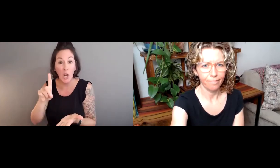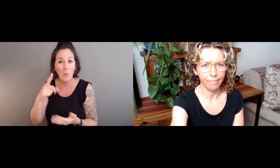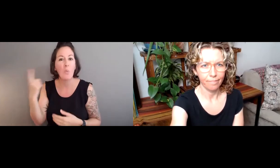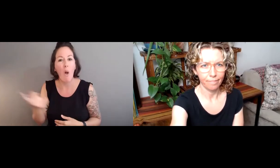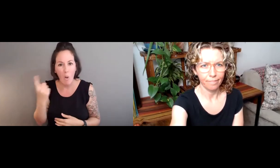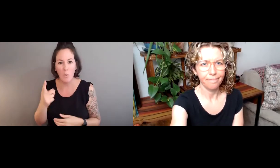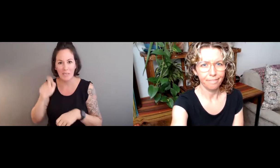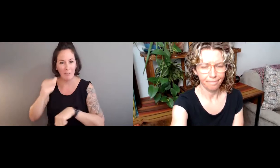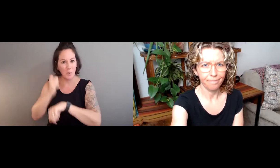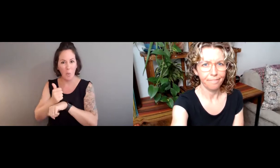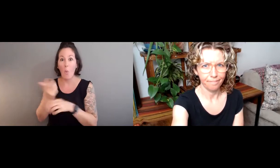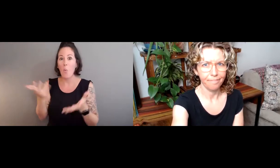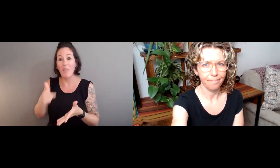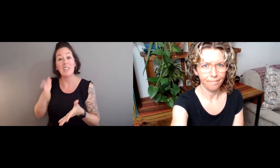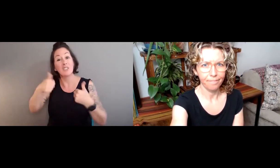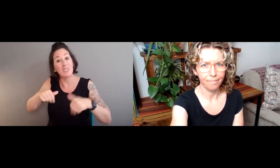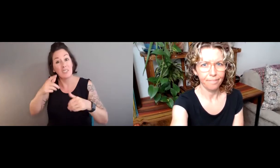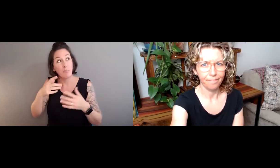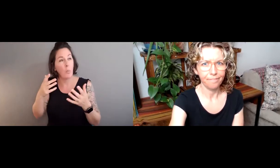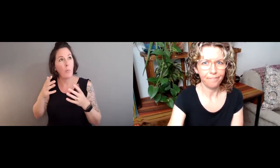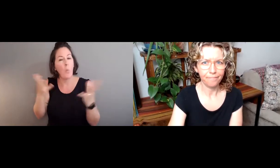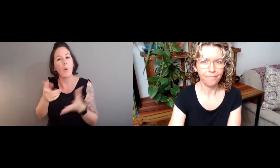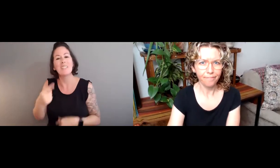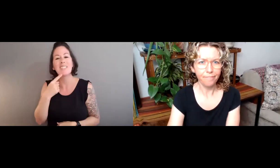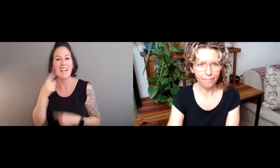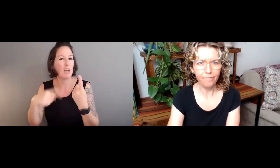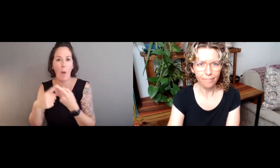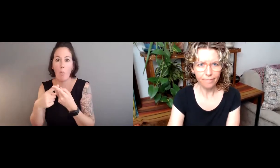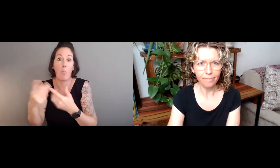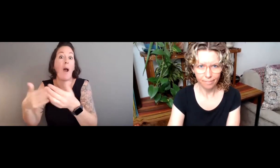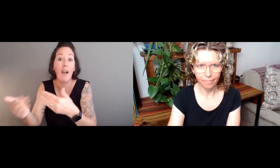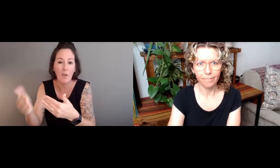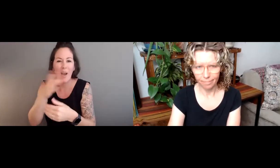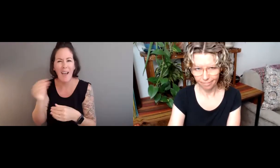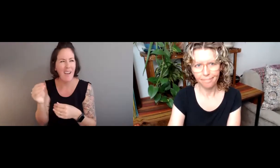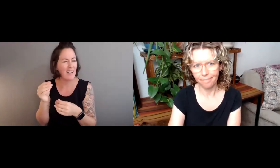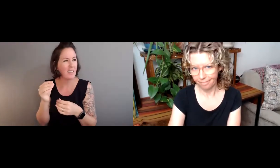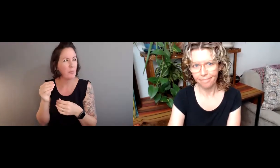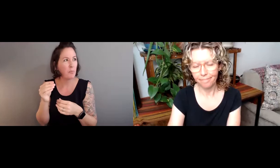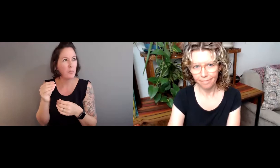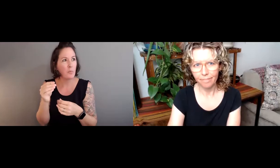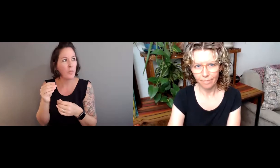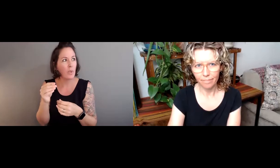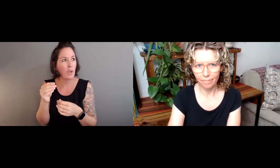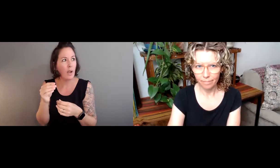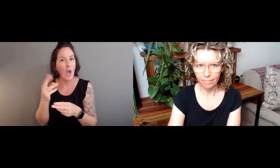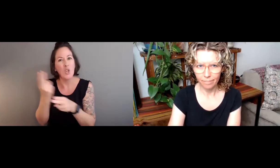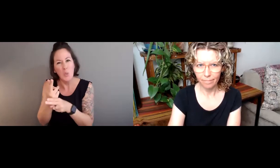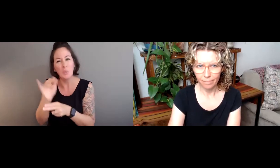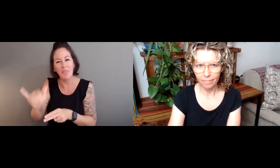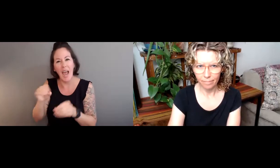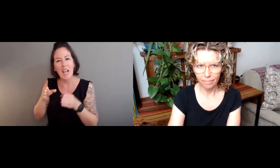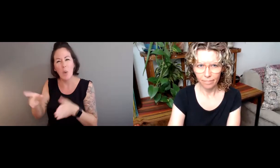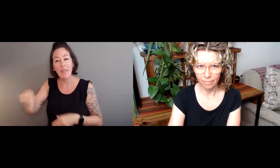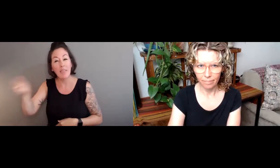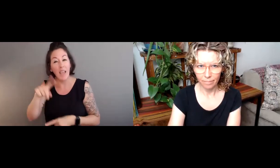identity-dependent. And so when you're thinking about making a record, you have to think about what this says about